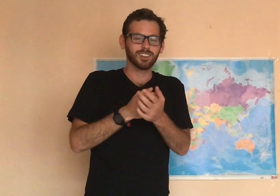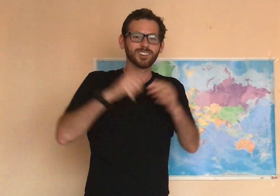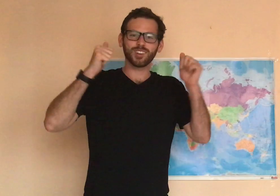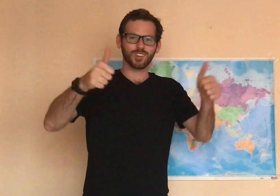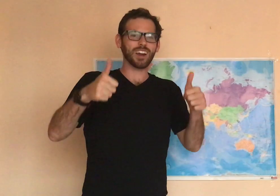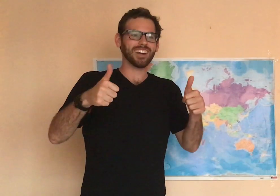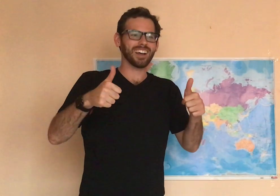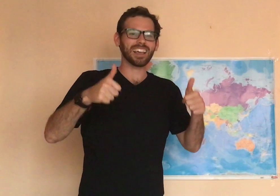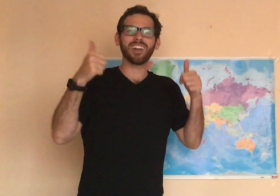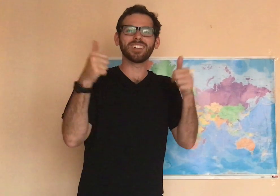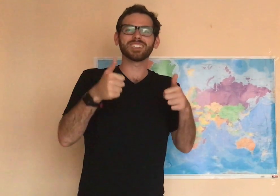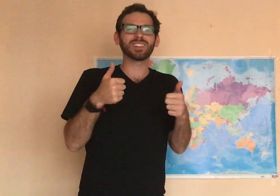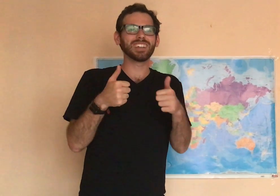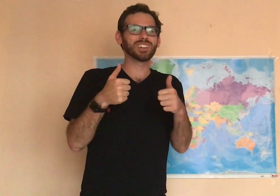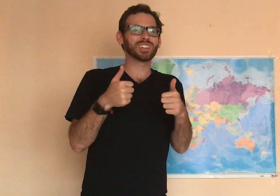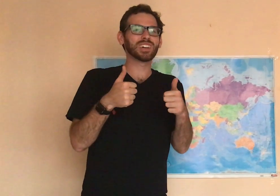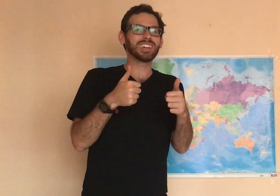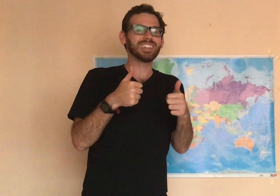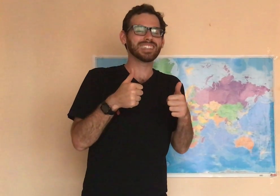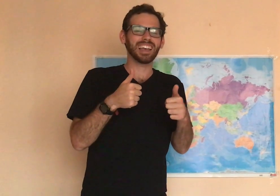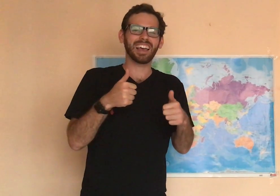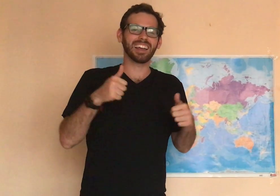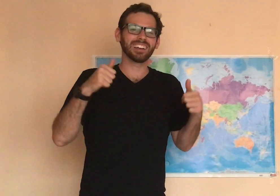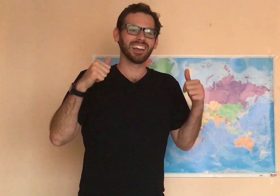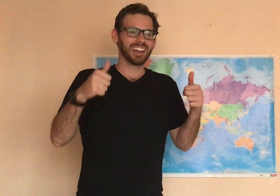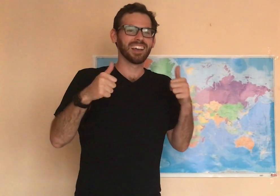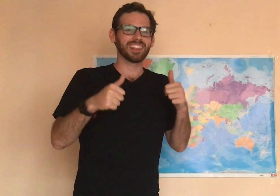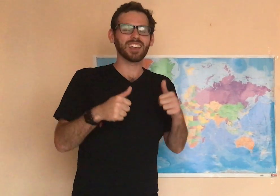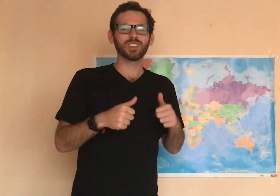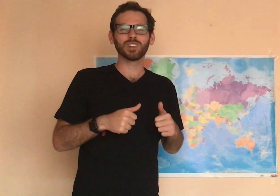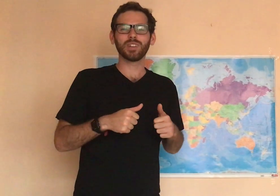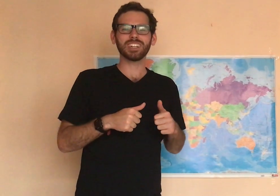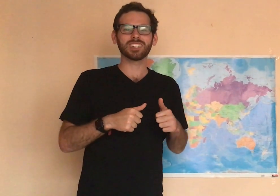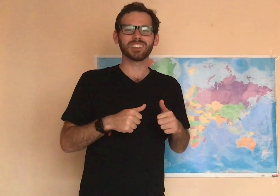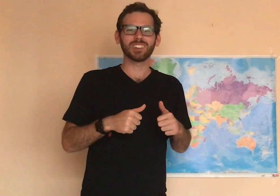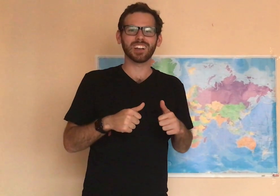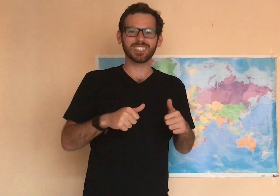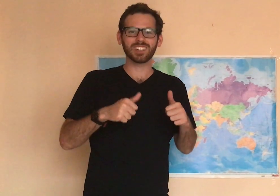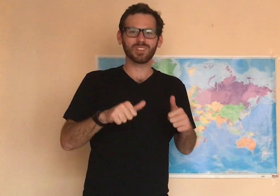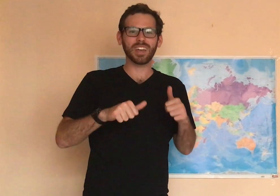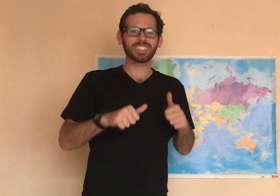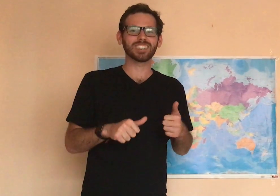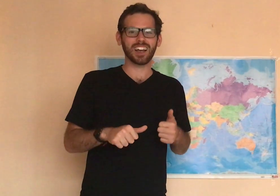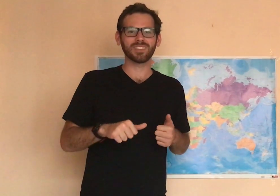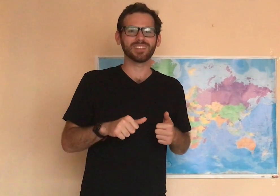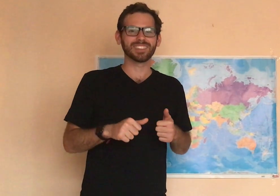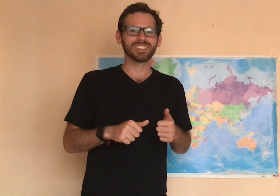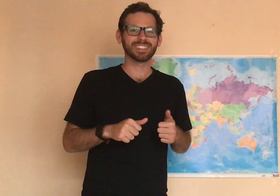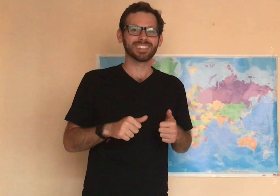So, I can't wait to read your stories, and thank you so much. You guys did an amazing job. Let's Let's try So, Thank